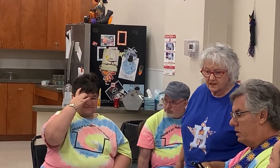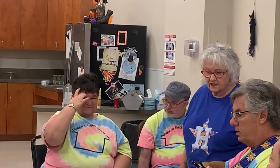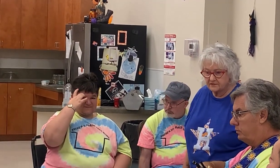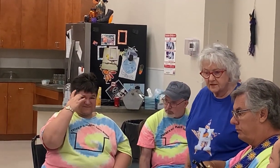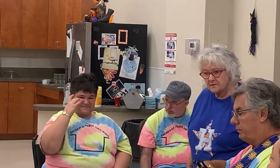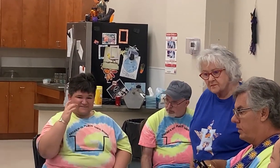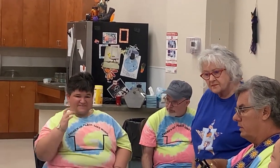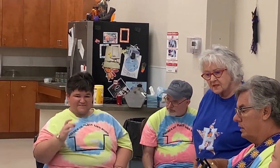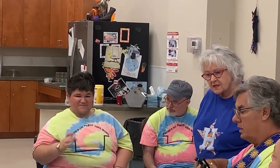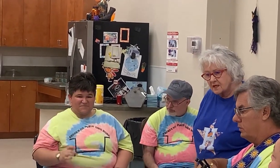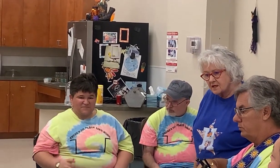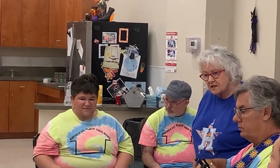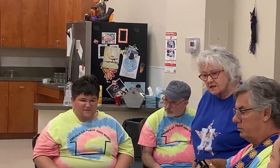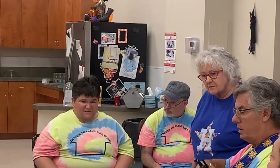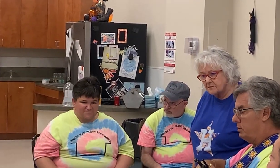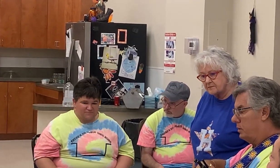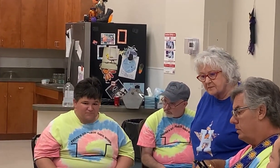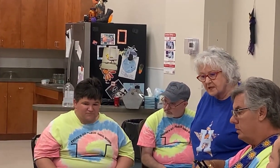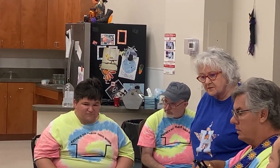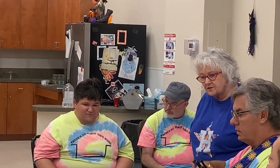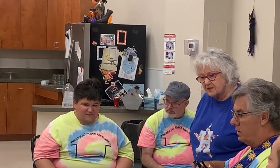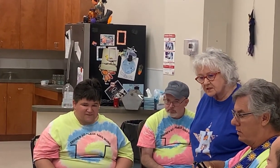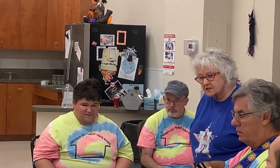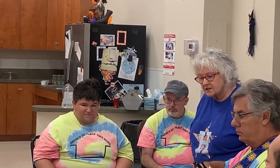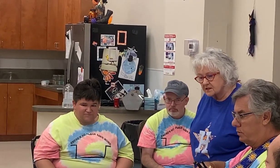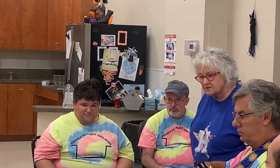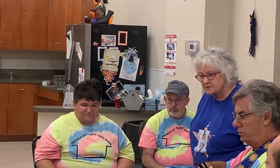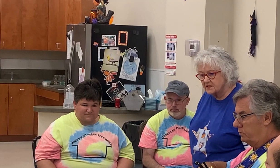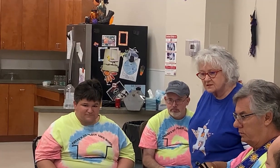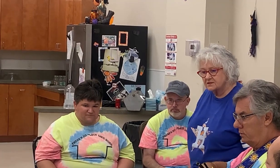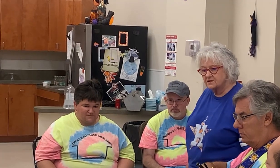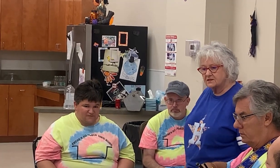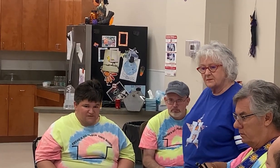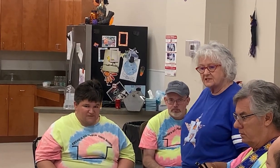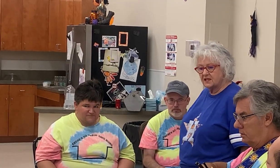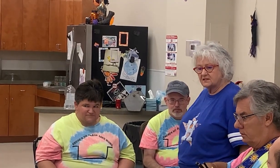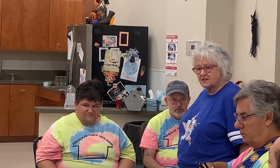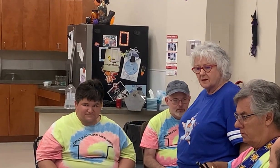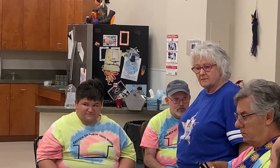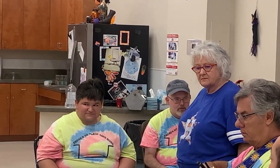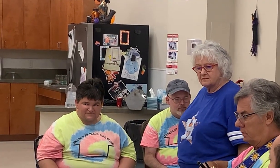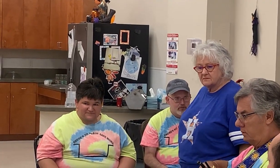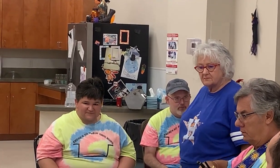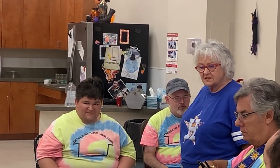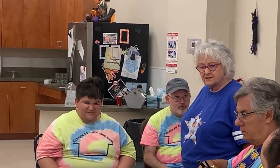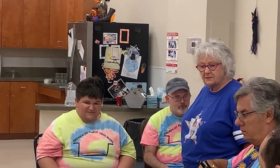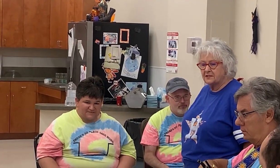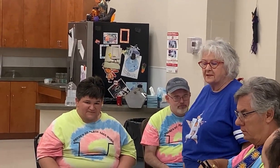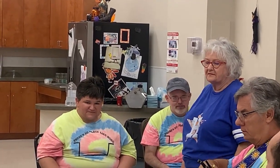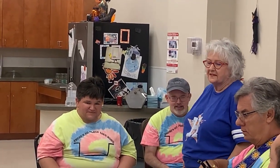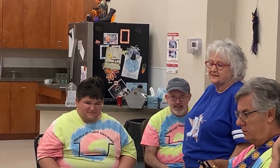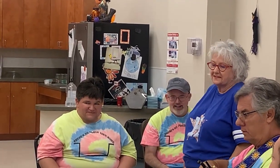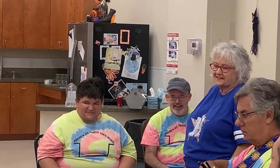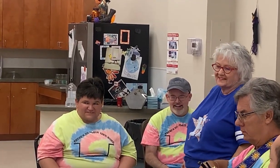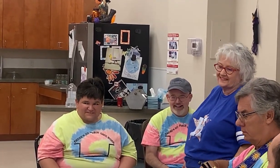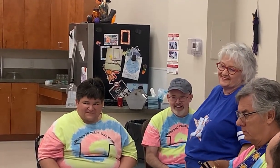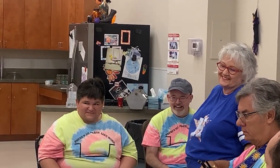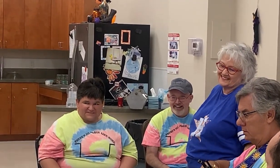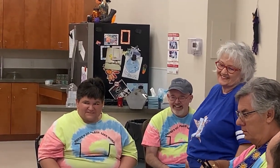I'm afraid no good. I'm afraid no Go fuck it. Let's do that. Oh, my